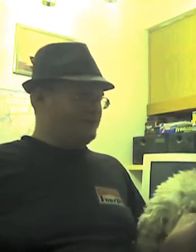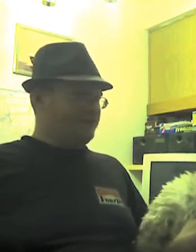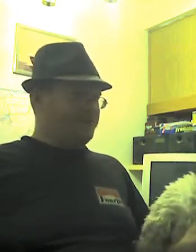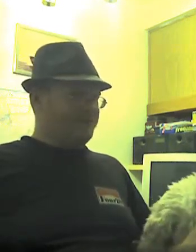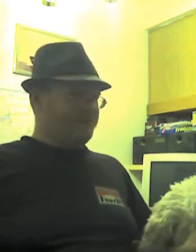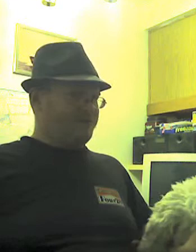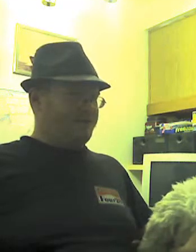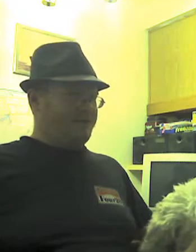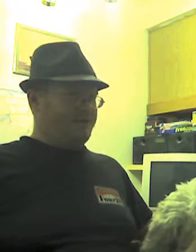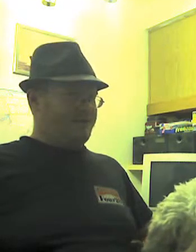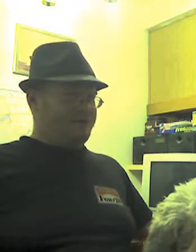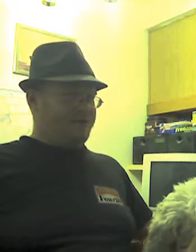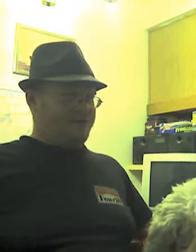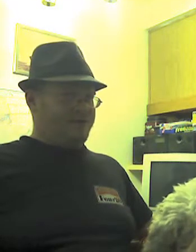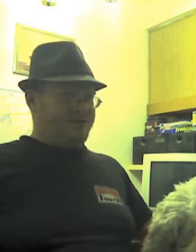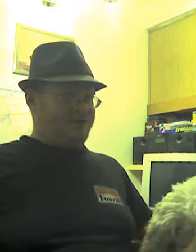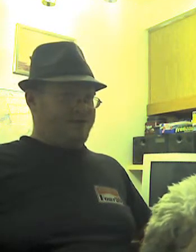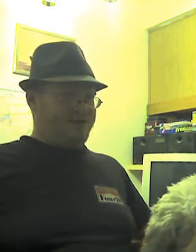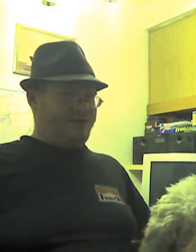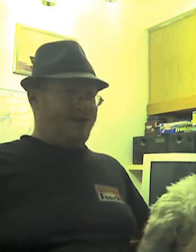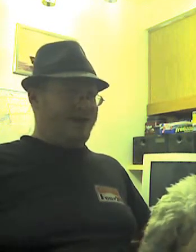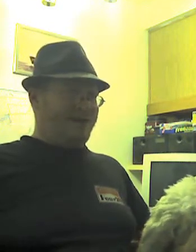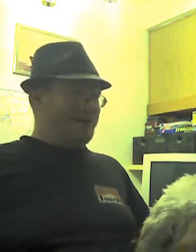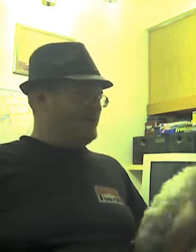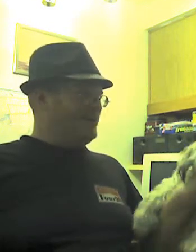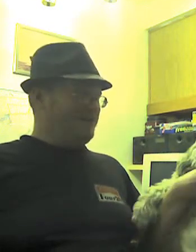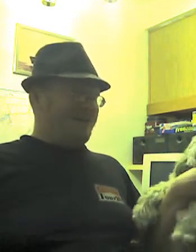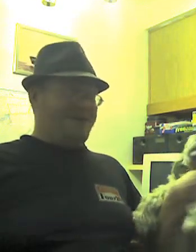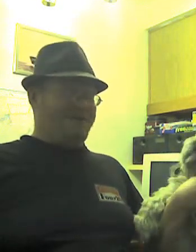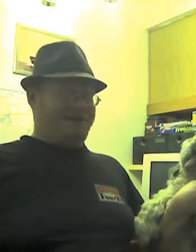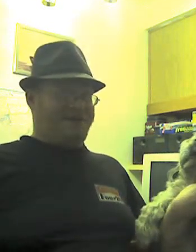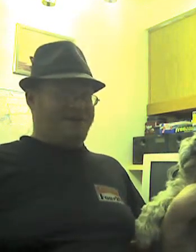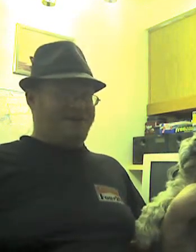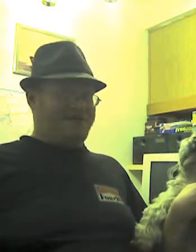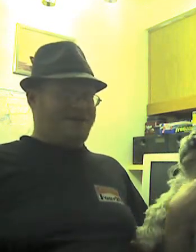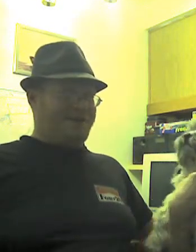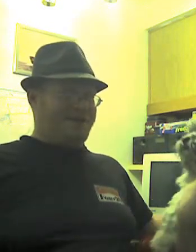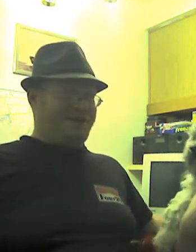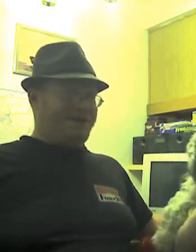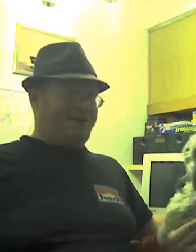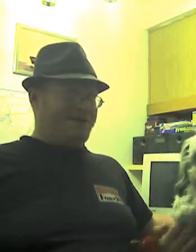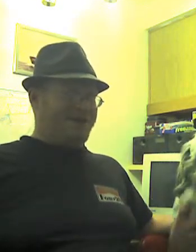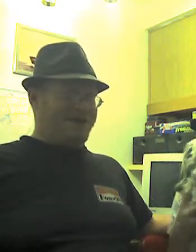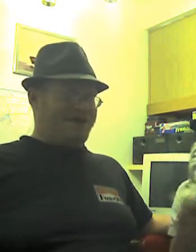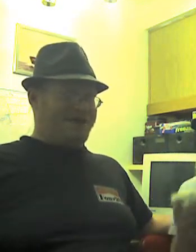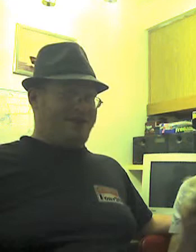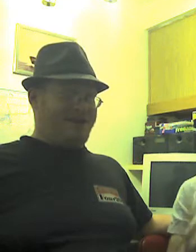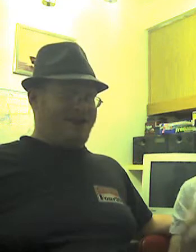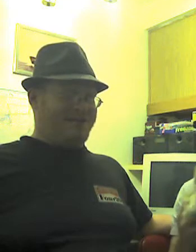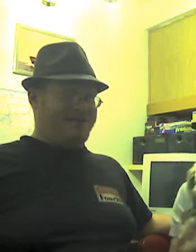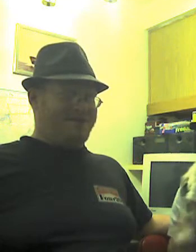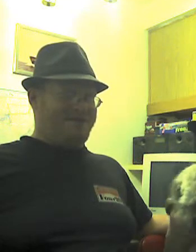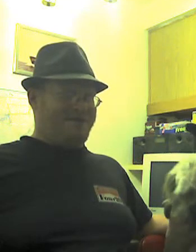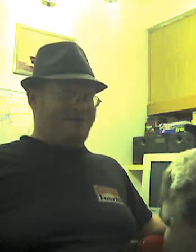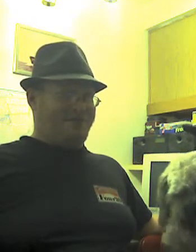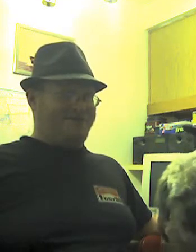Michelob Amberbach Bowl. Yeah, only because you'll be drinking Michelob Amberbach during the game. It's an excuse for you.